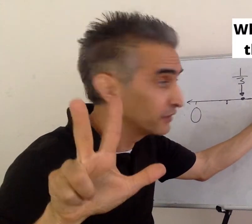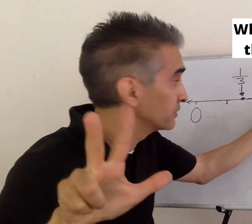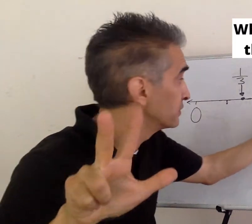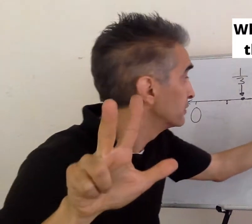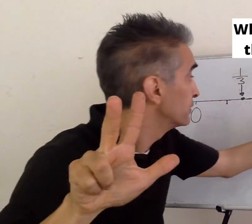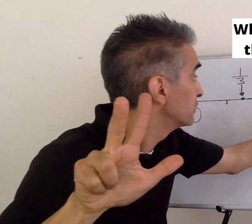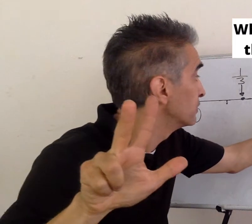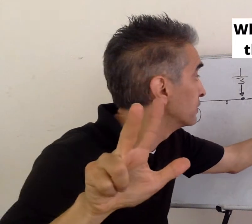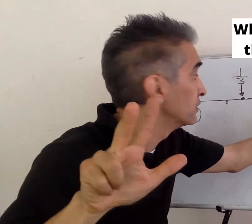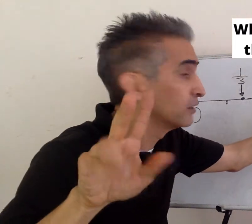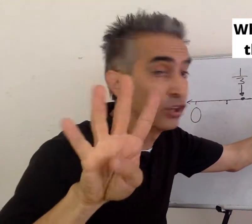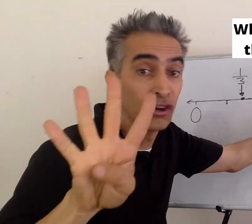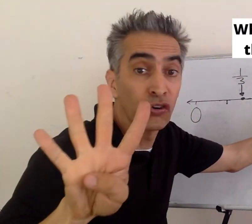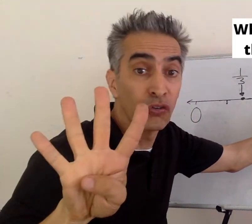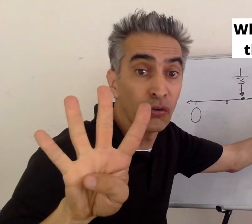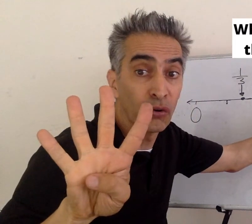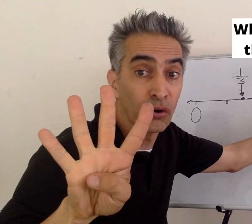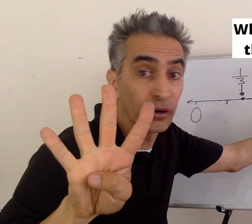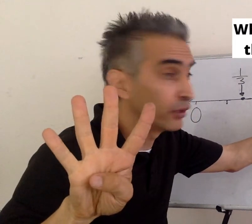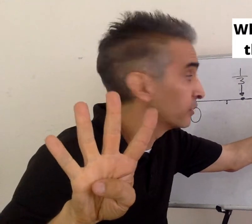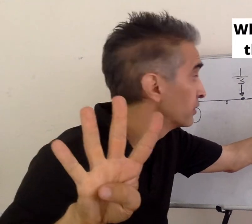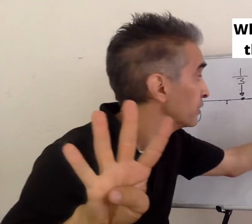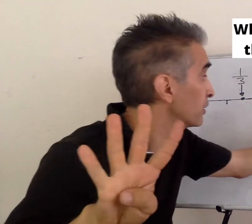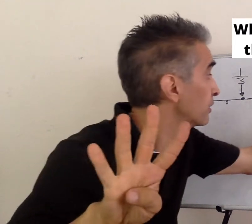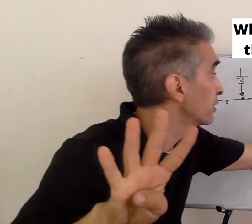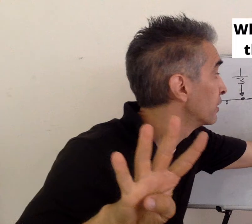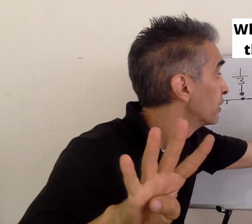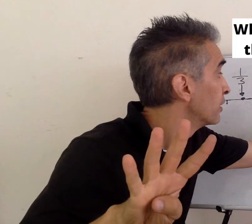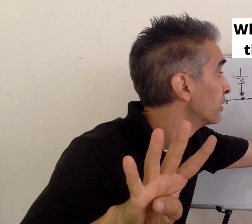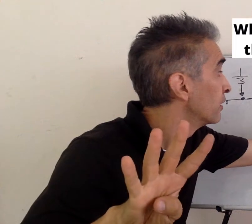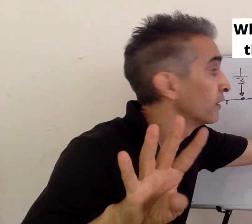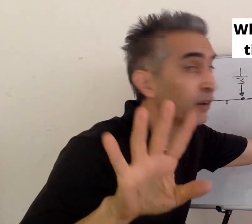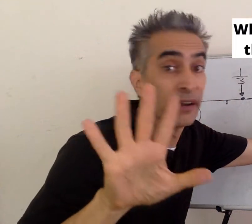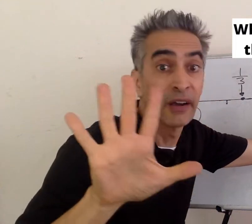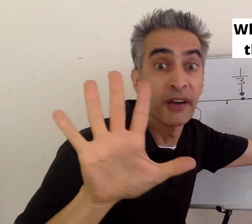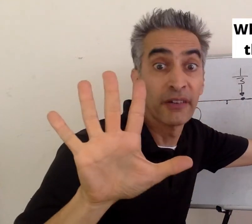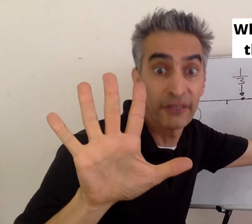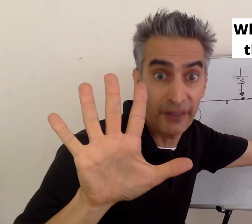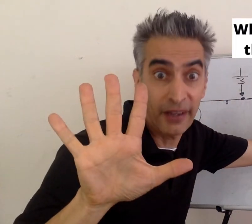four, five. five.